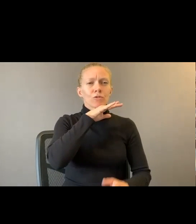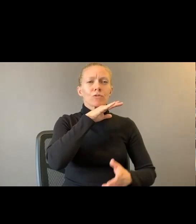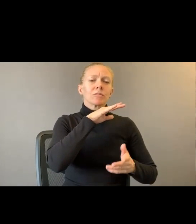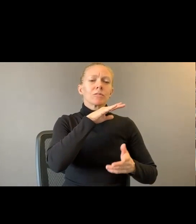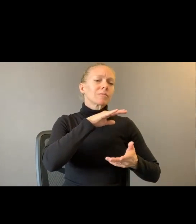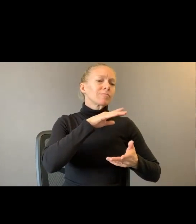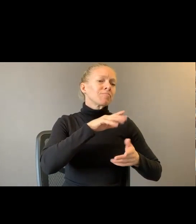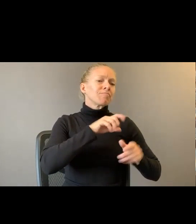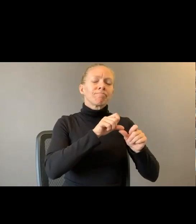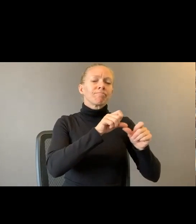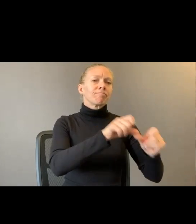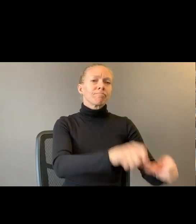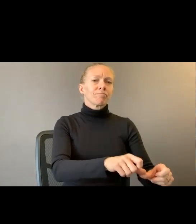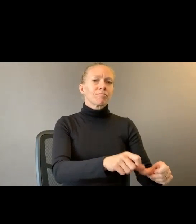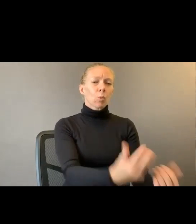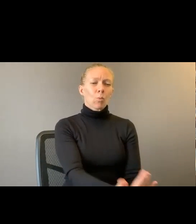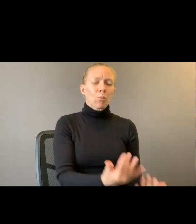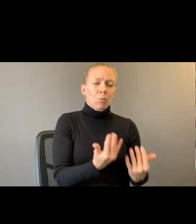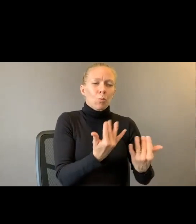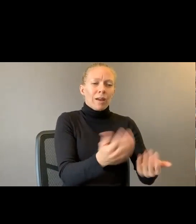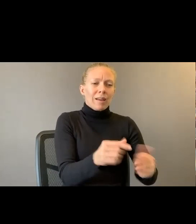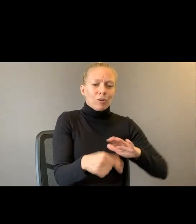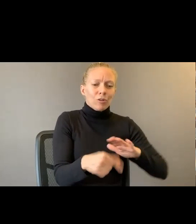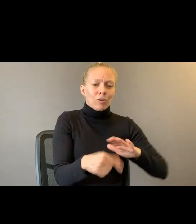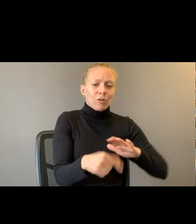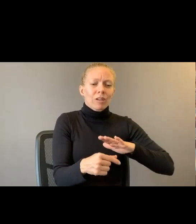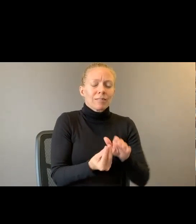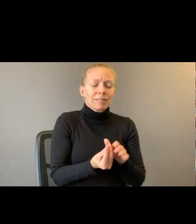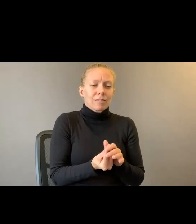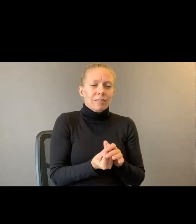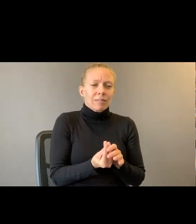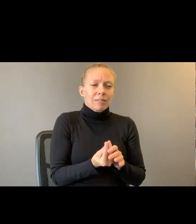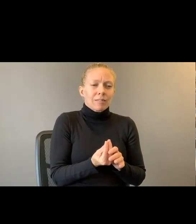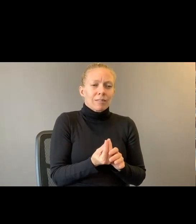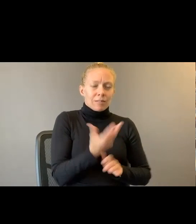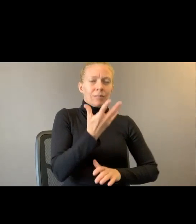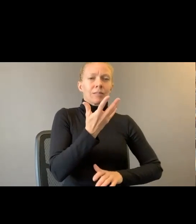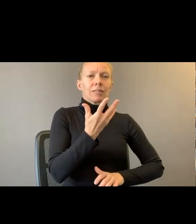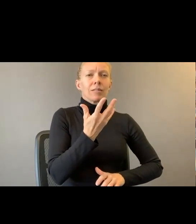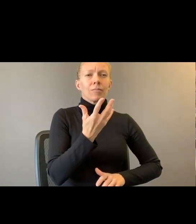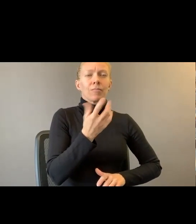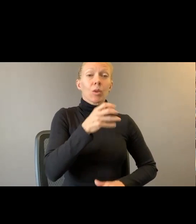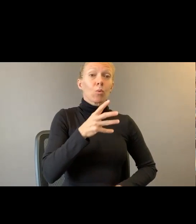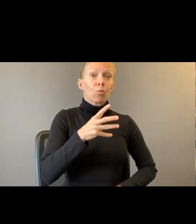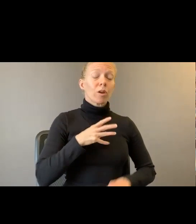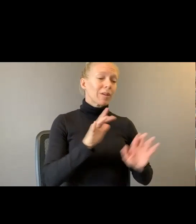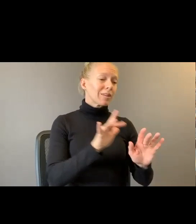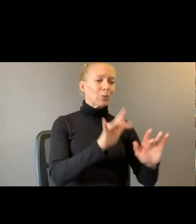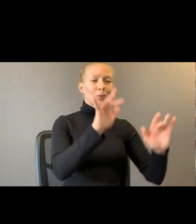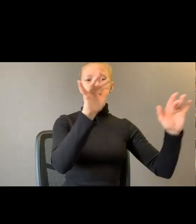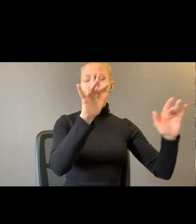Green. Budding and bursting. Women of sequin tatter. Sunrises hem and haw.